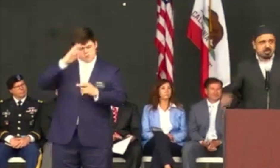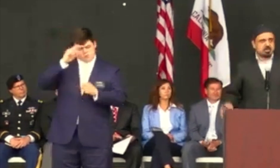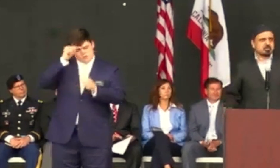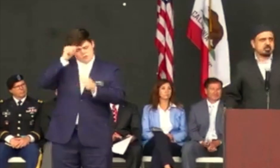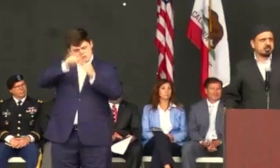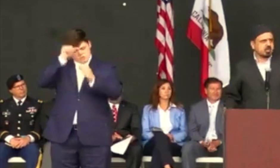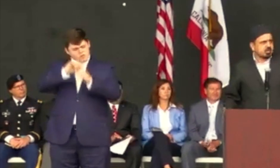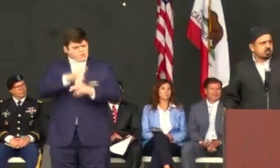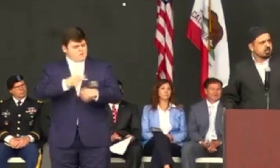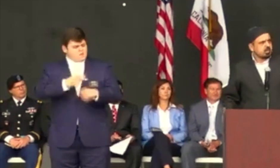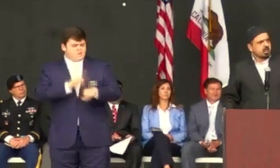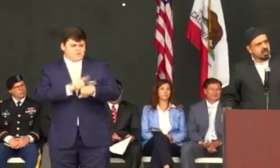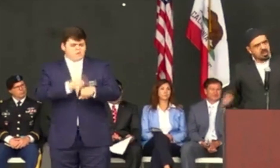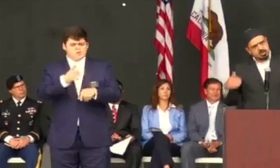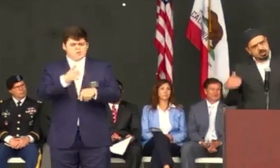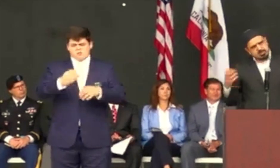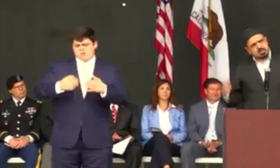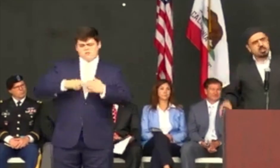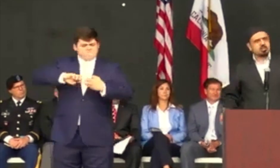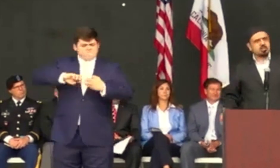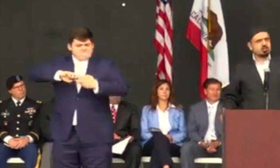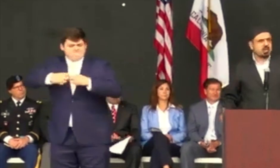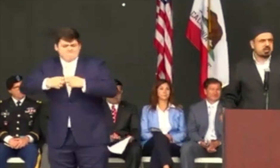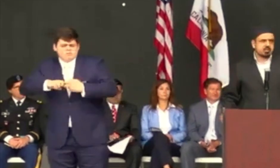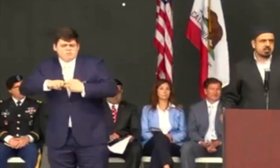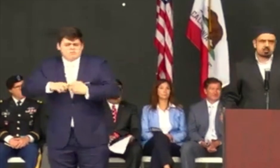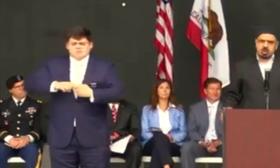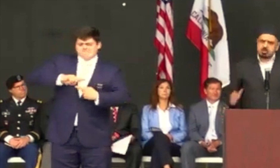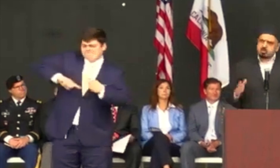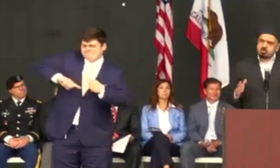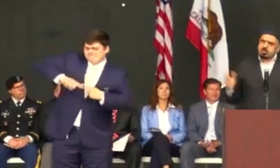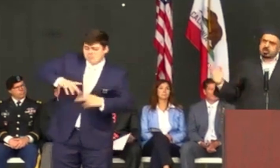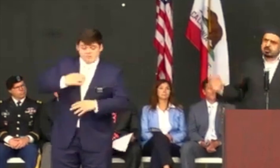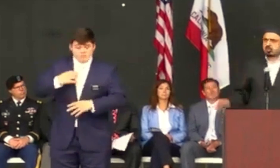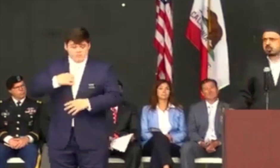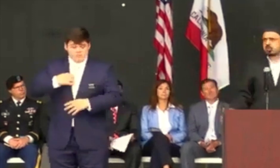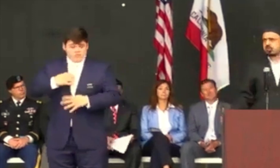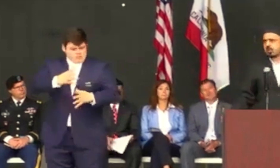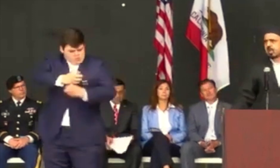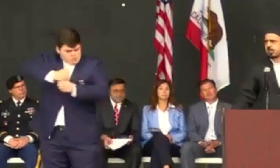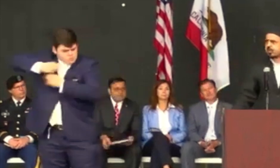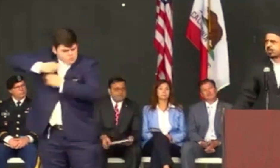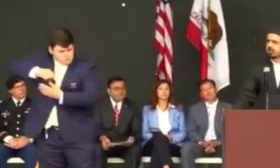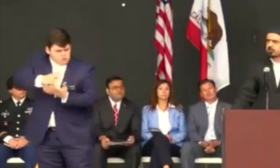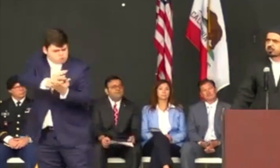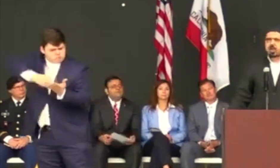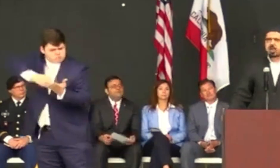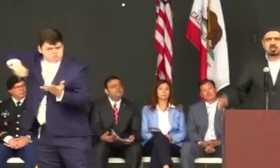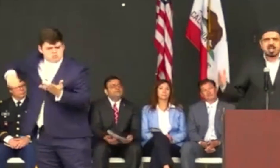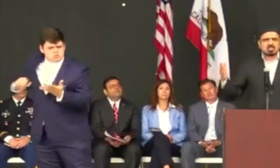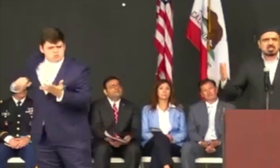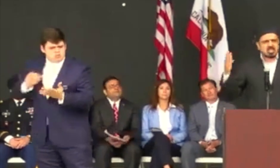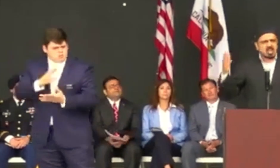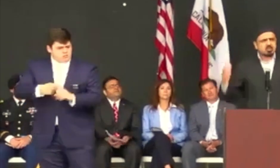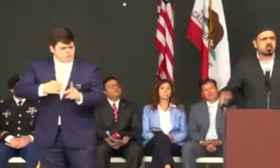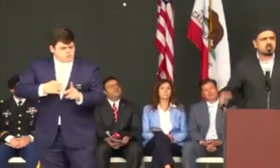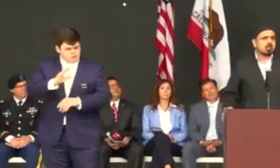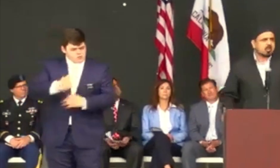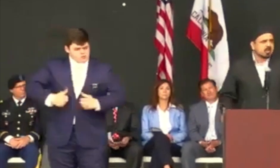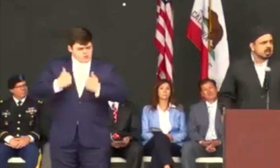and I alleviated you from that difficulty. I removed the difficulty from your life. And the man will shout, yes, yes, I do remember that time. I